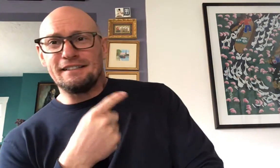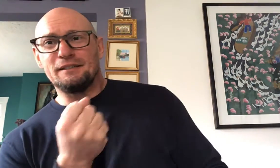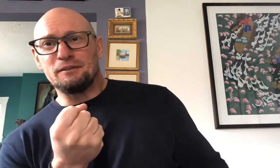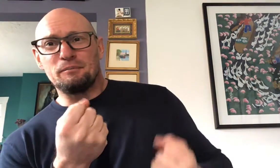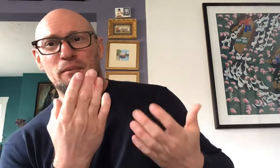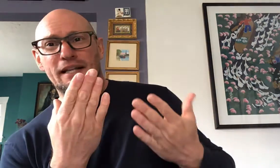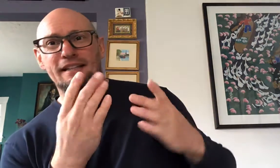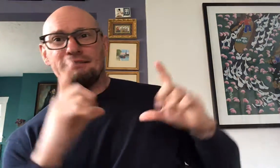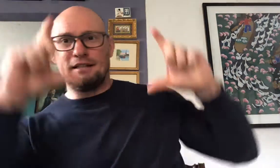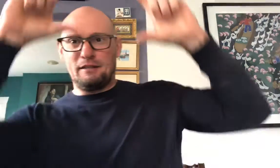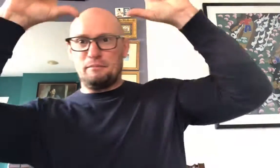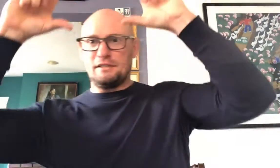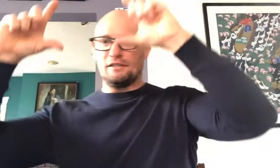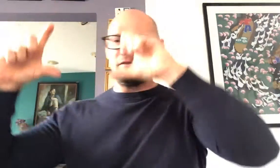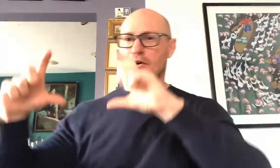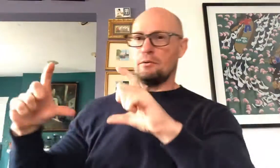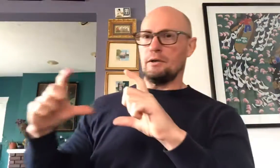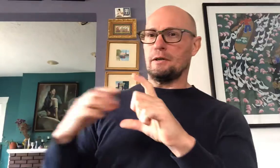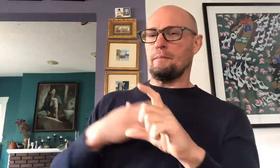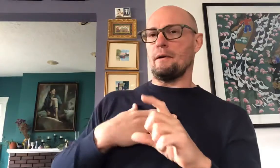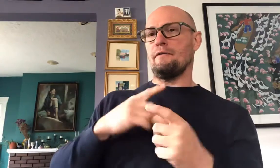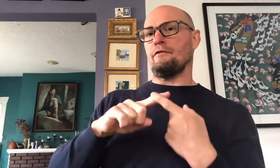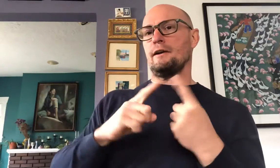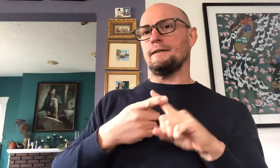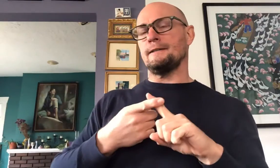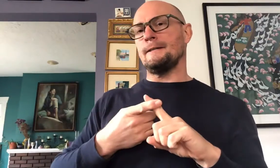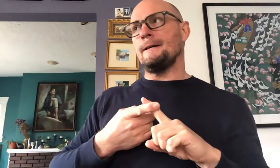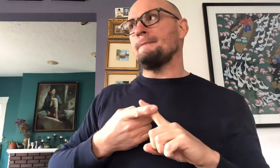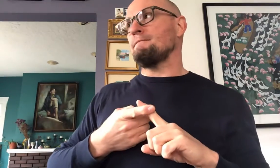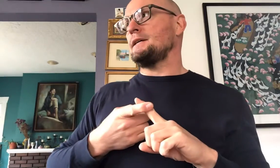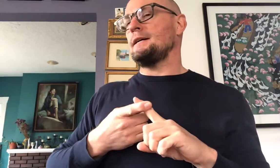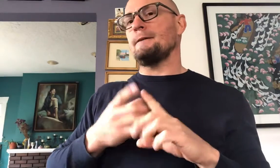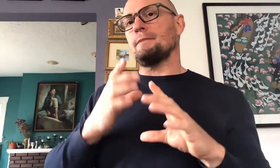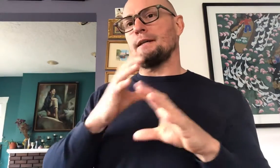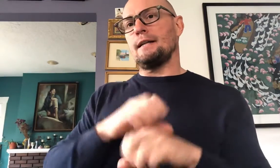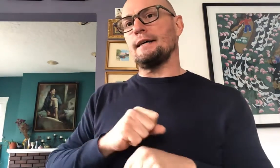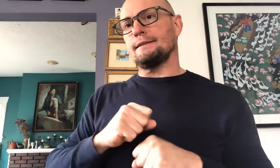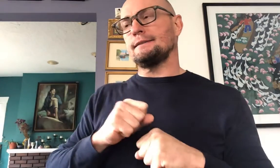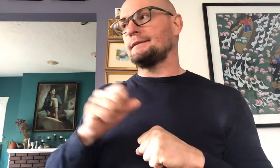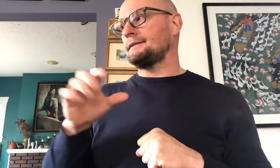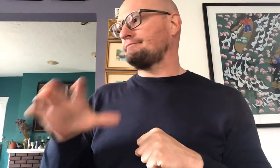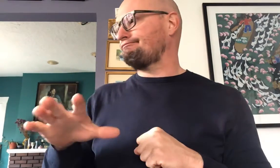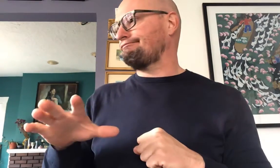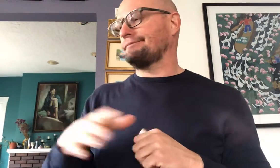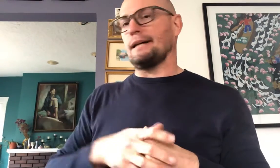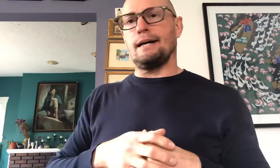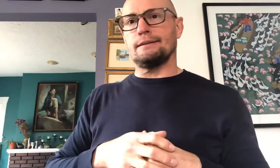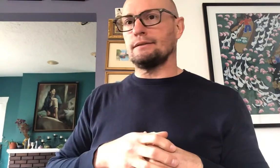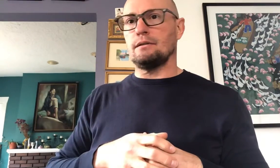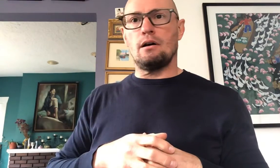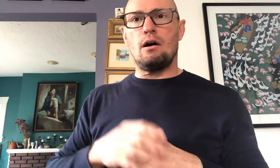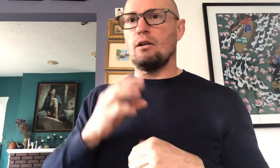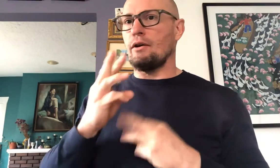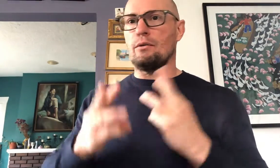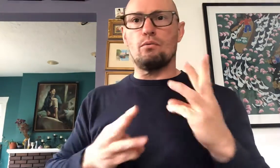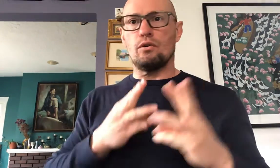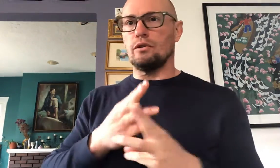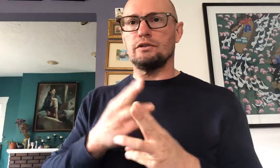many pieces of artwork my friend he and collects gosh all around the world